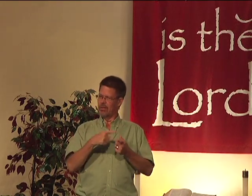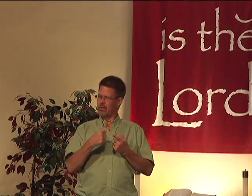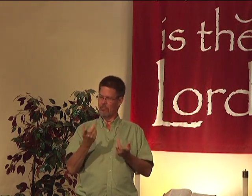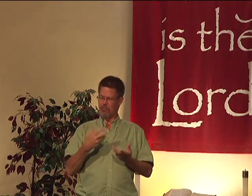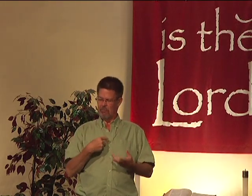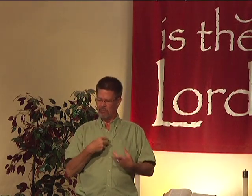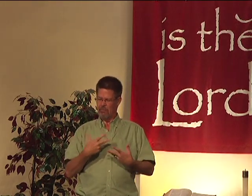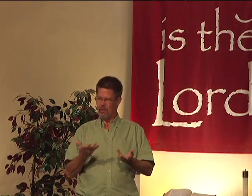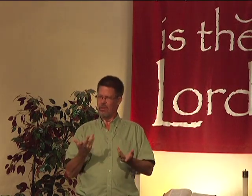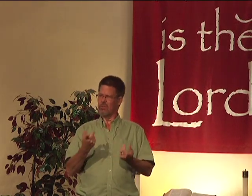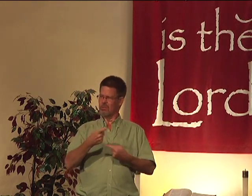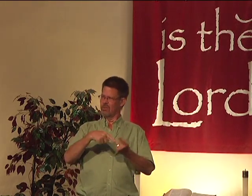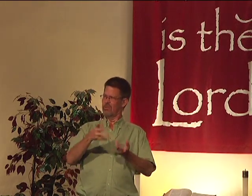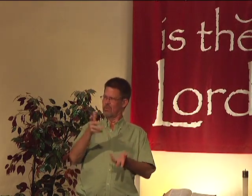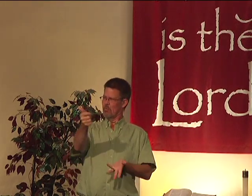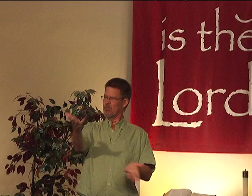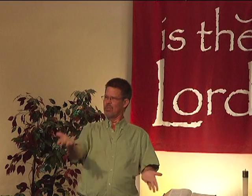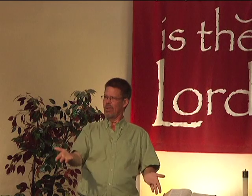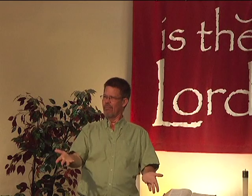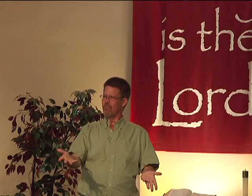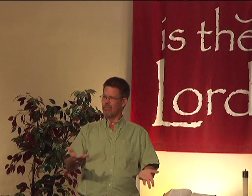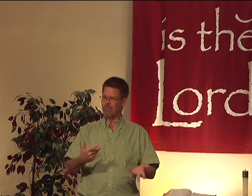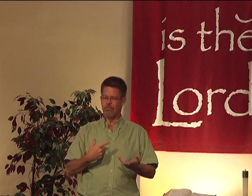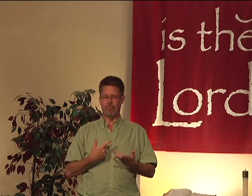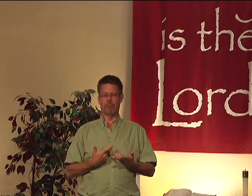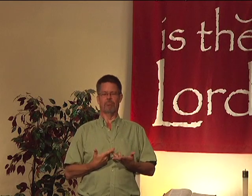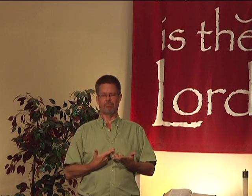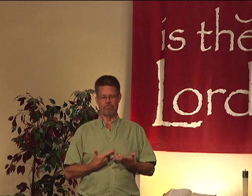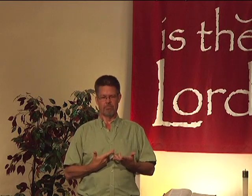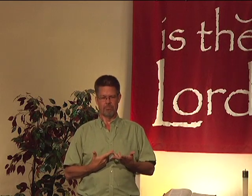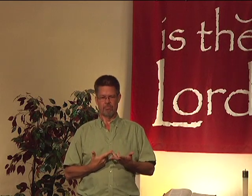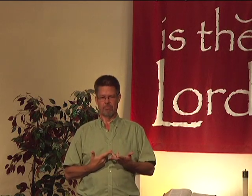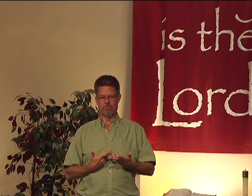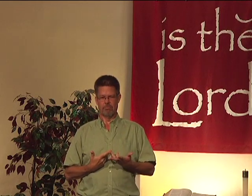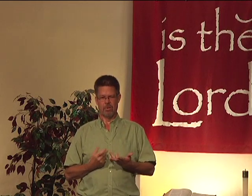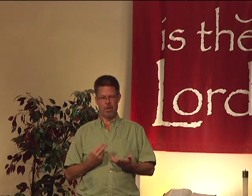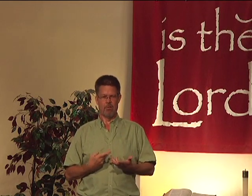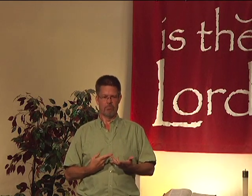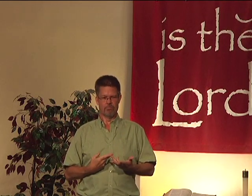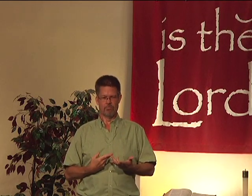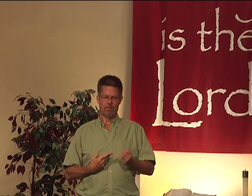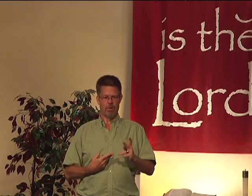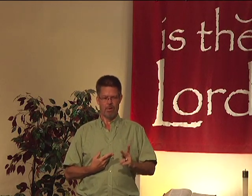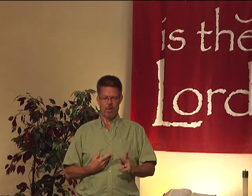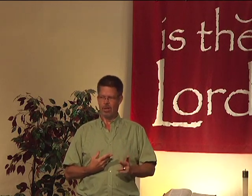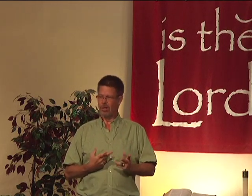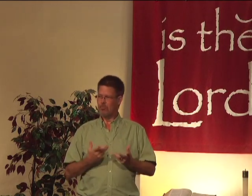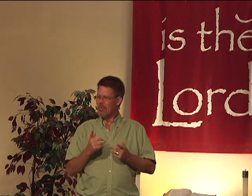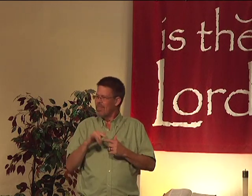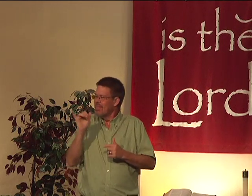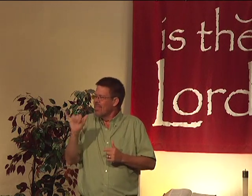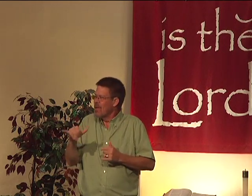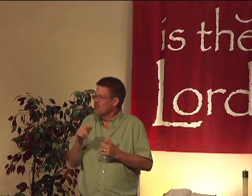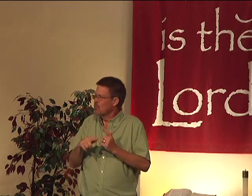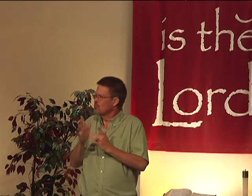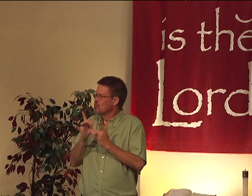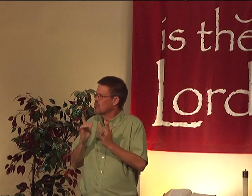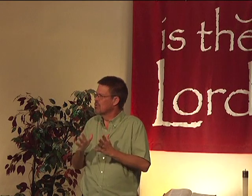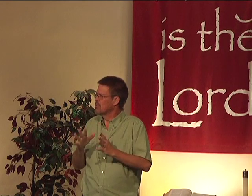because they're learning a lot. And I'm thinking, what about yourself? What about you? Then you have to think about